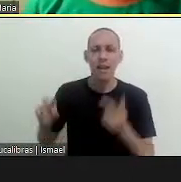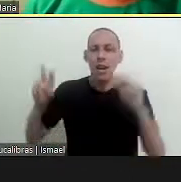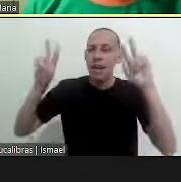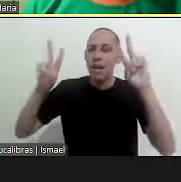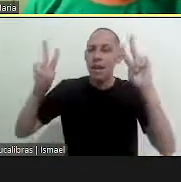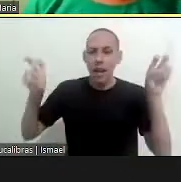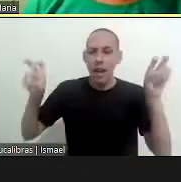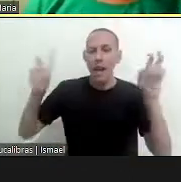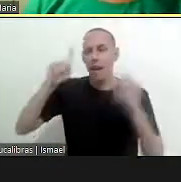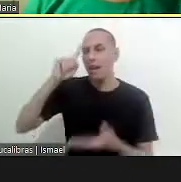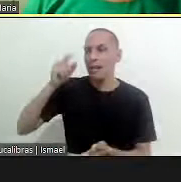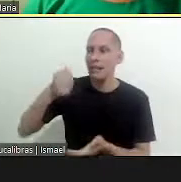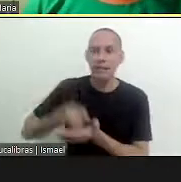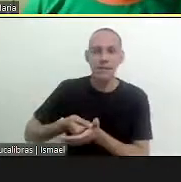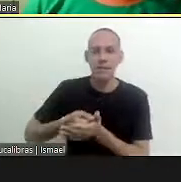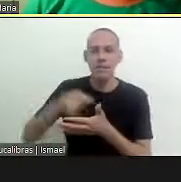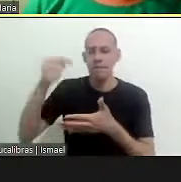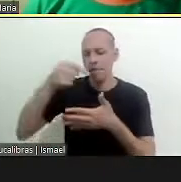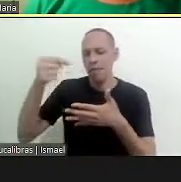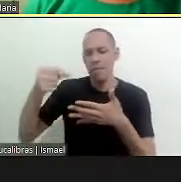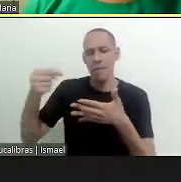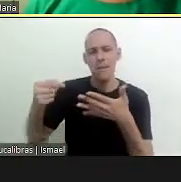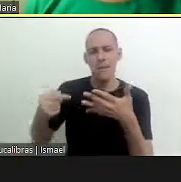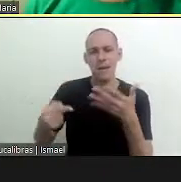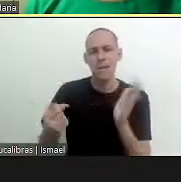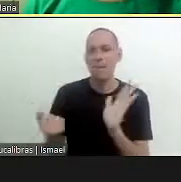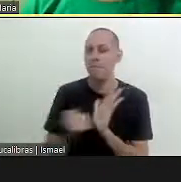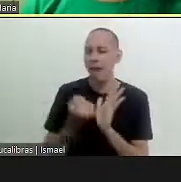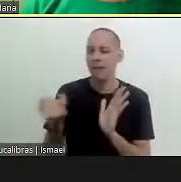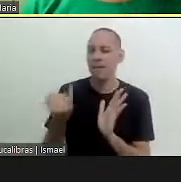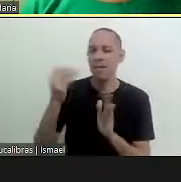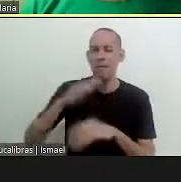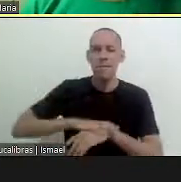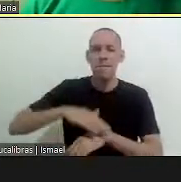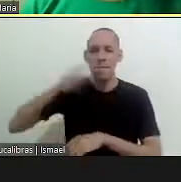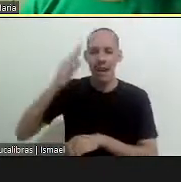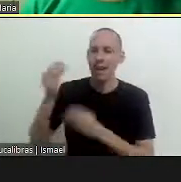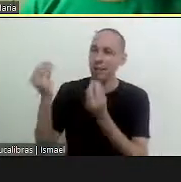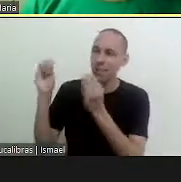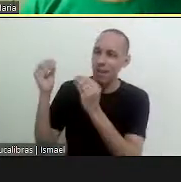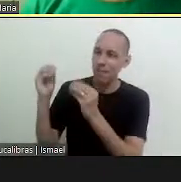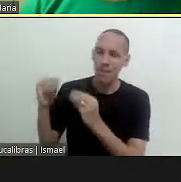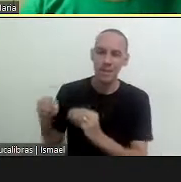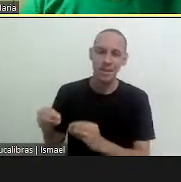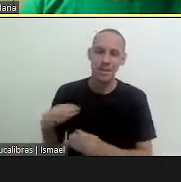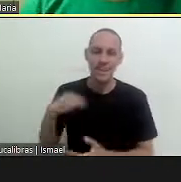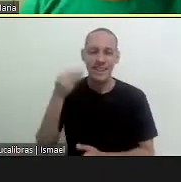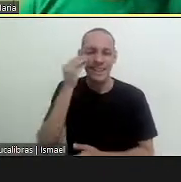what was the agenda what were the decisions and the most important frameworks